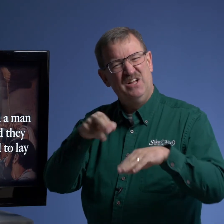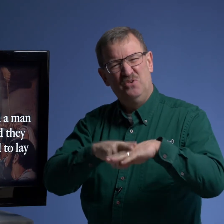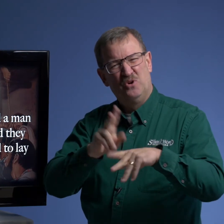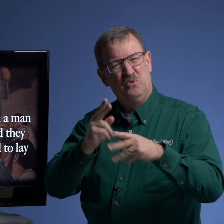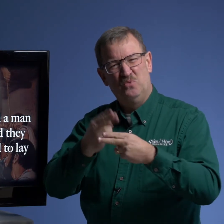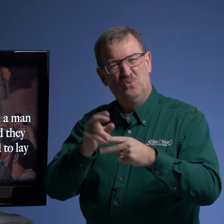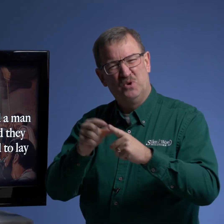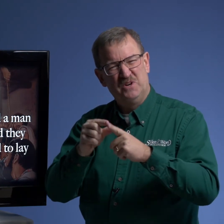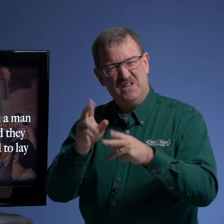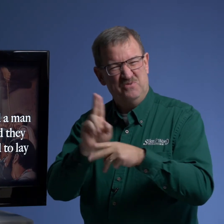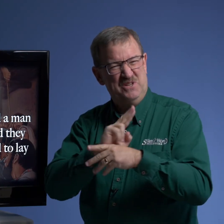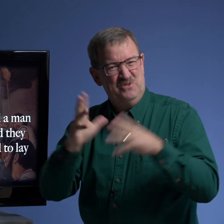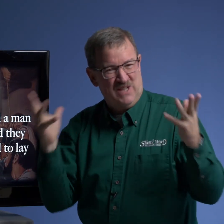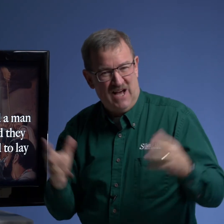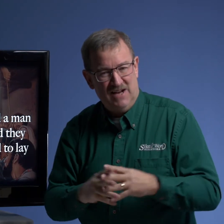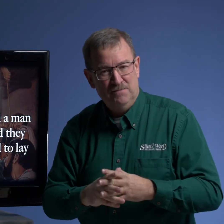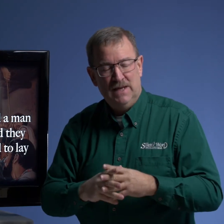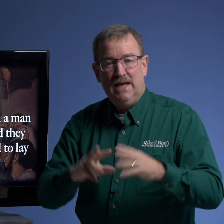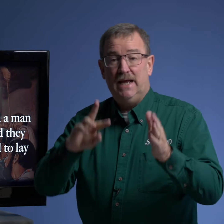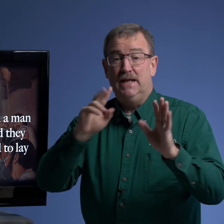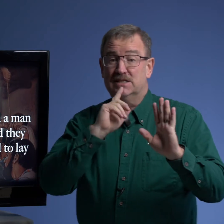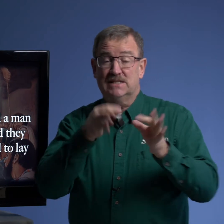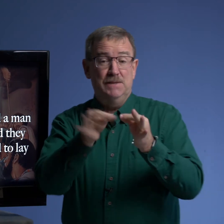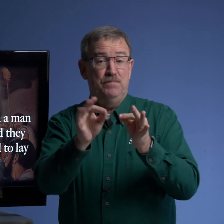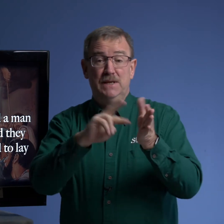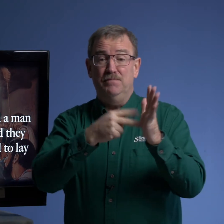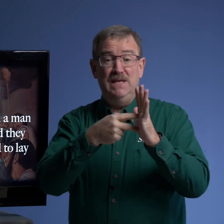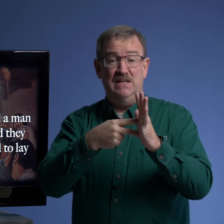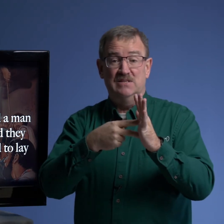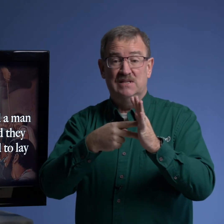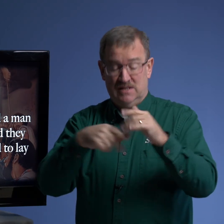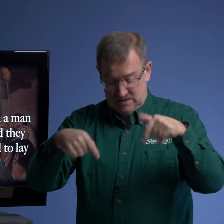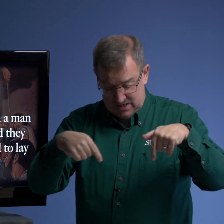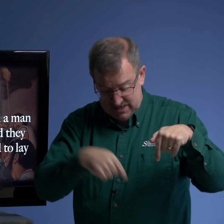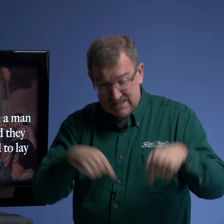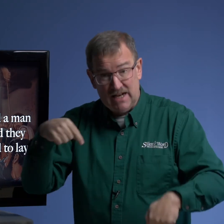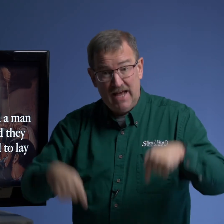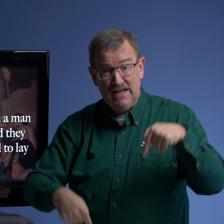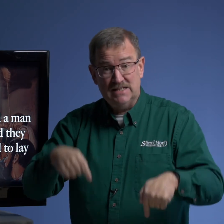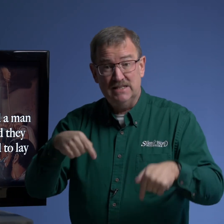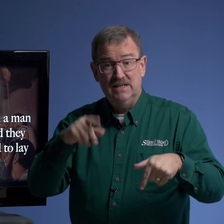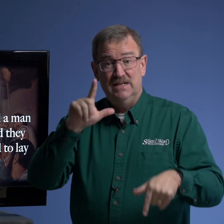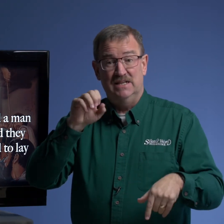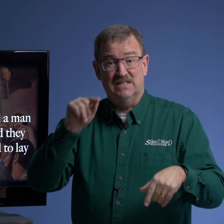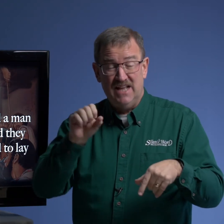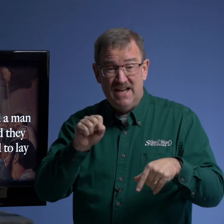normal word that we use a lot it simply means that his legs his legs